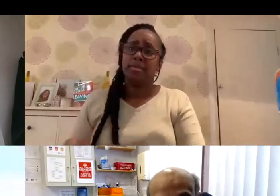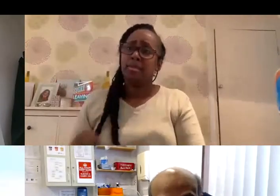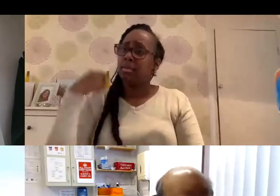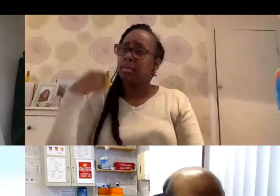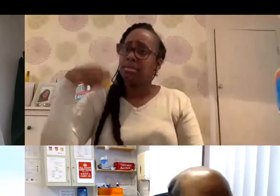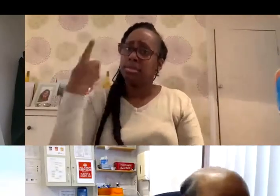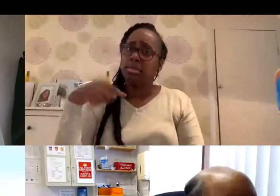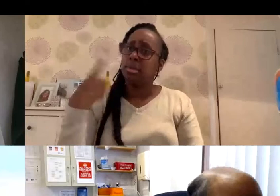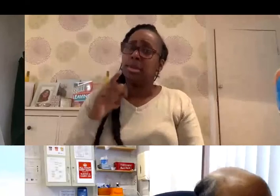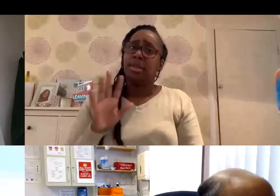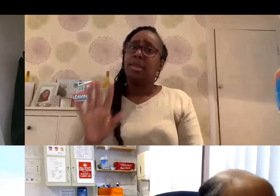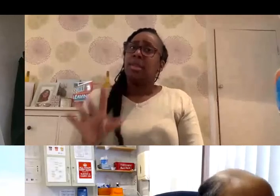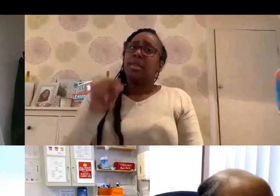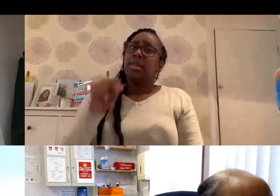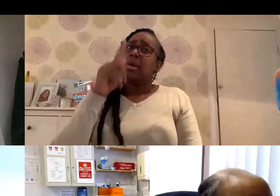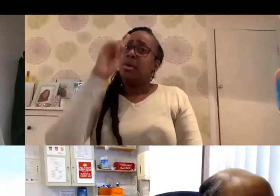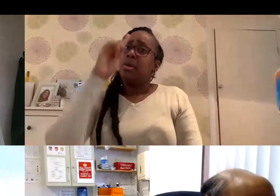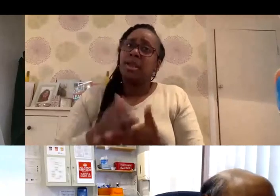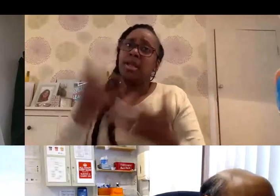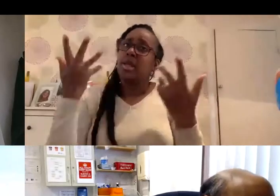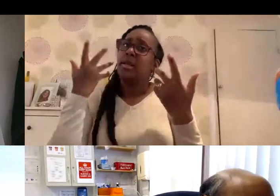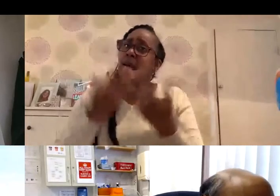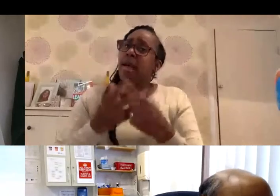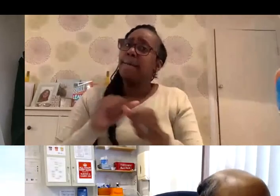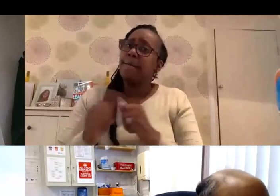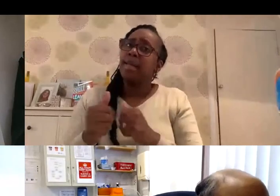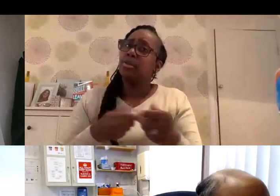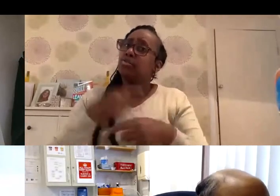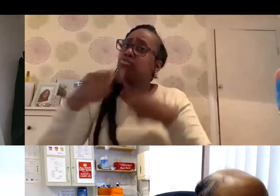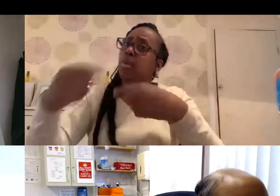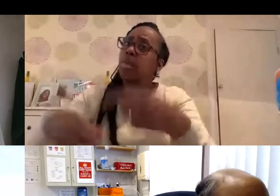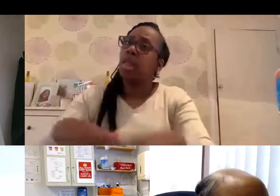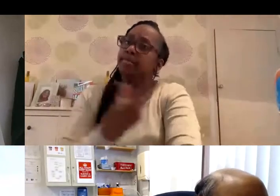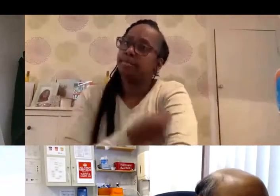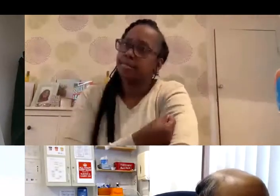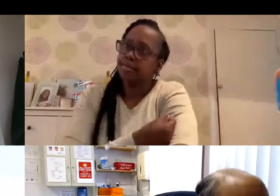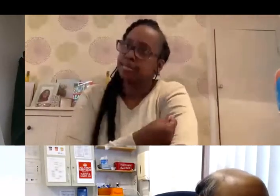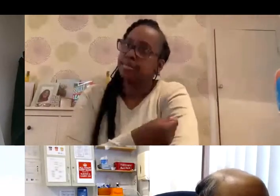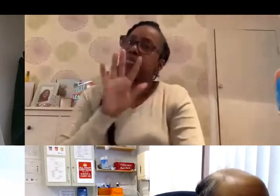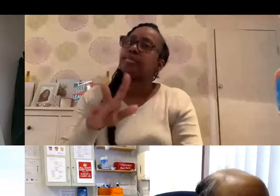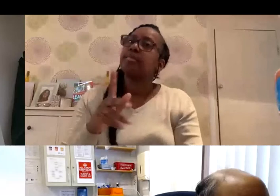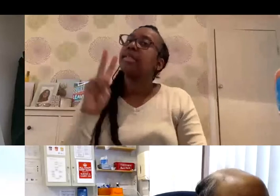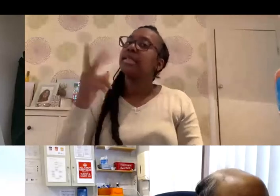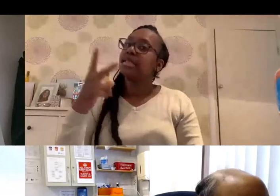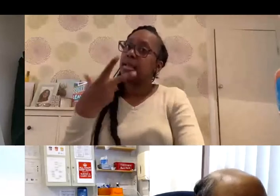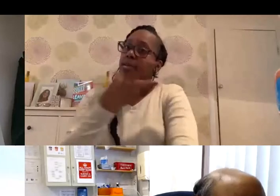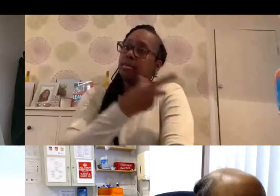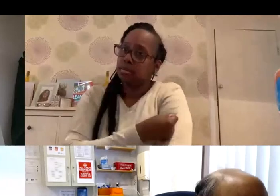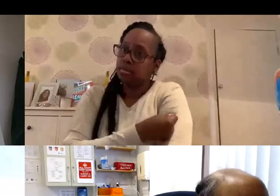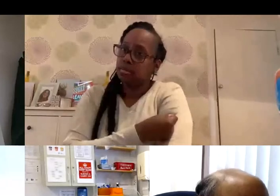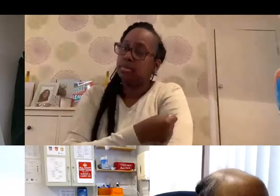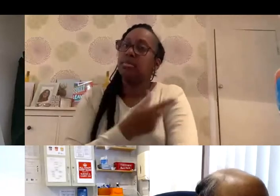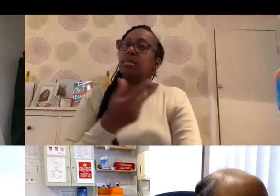taken that into account when deciding how best to roll this vaccine out. And the thing about the second dose was the case of, as I say to